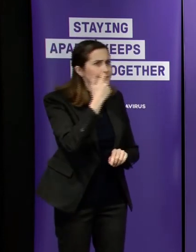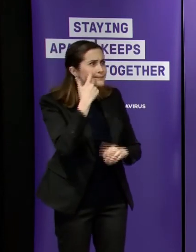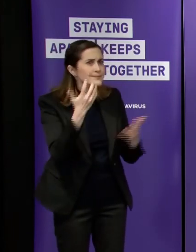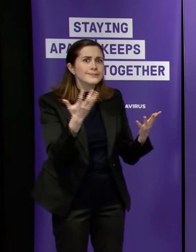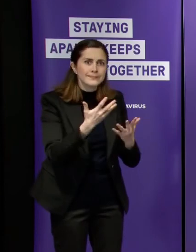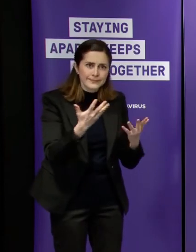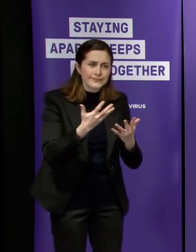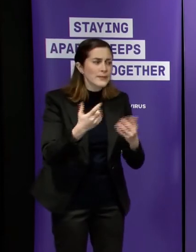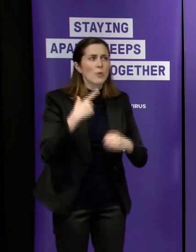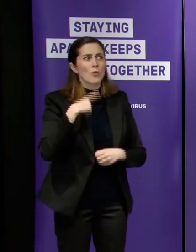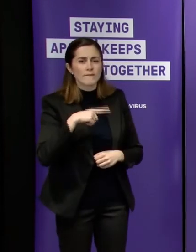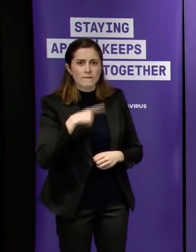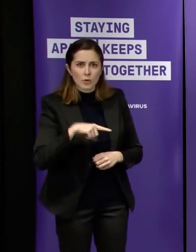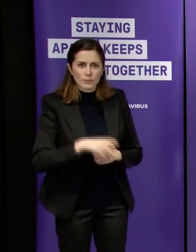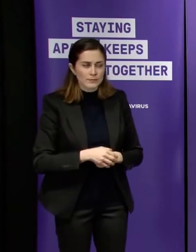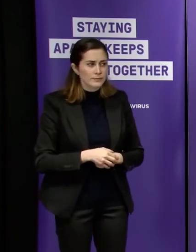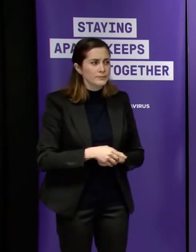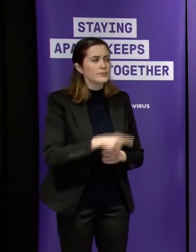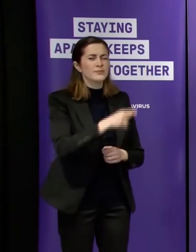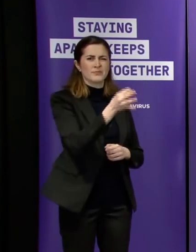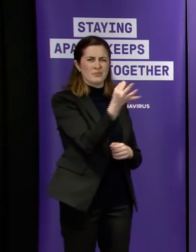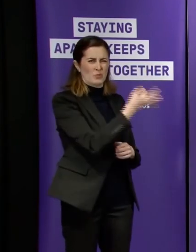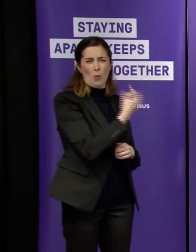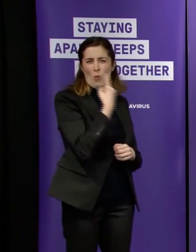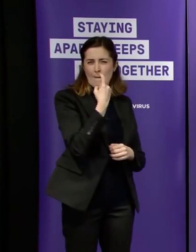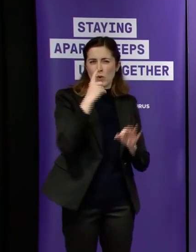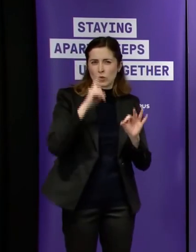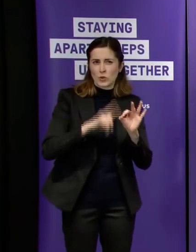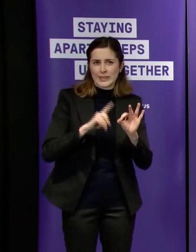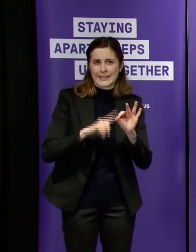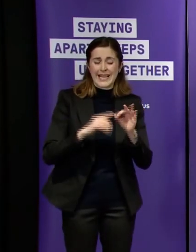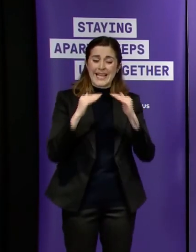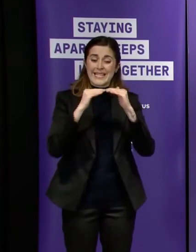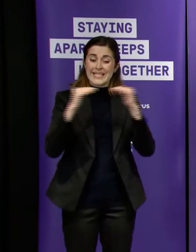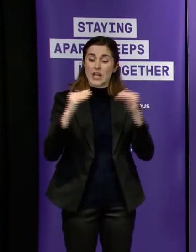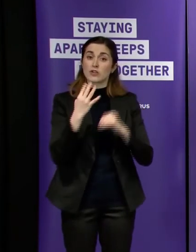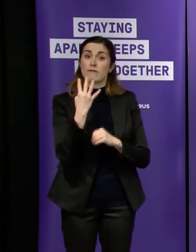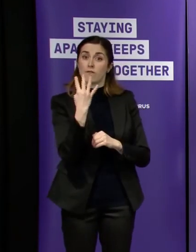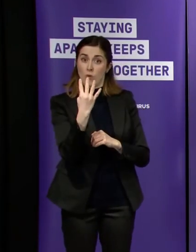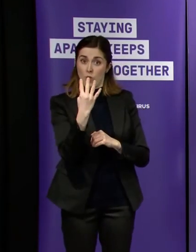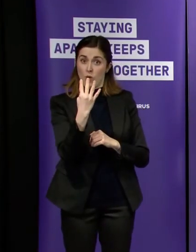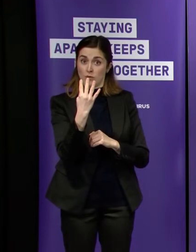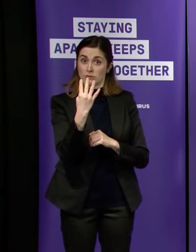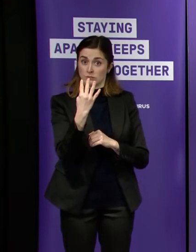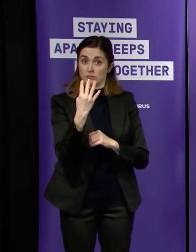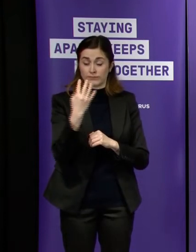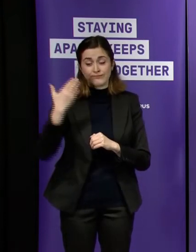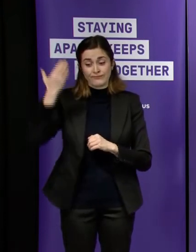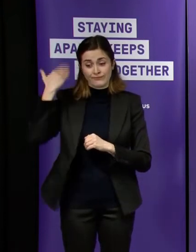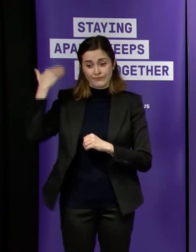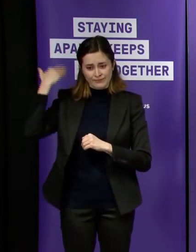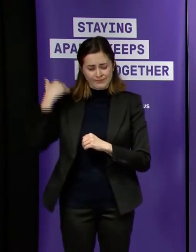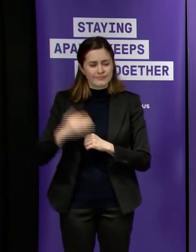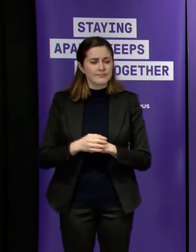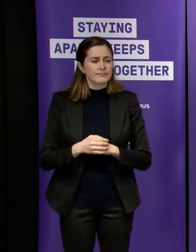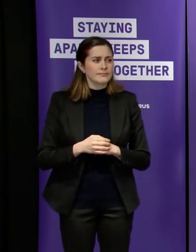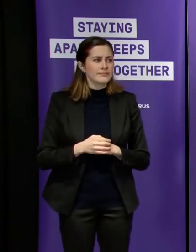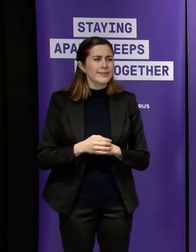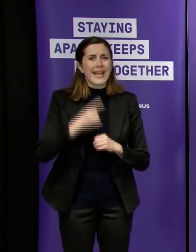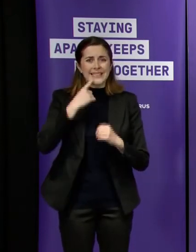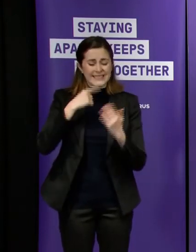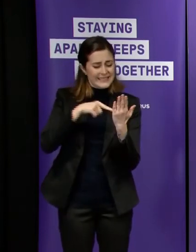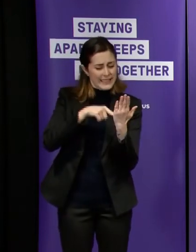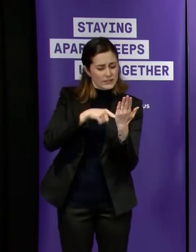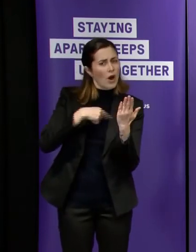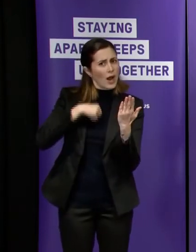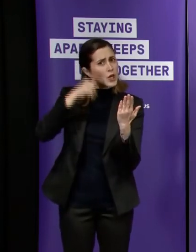was announced it was then a big part of the announcement on stage four lockdown that in fact in the media release it says i know